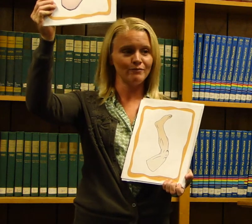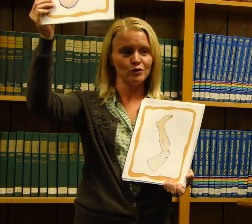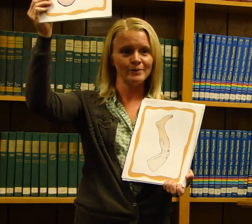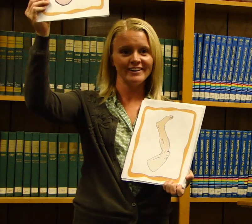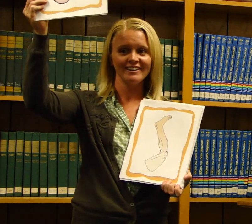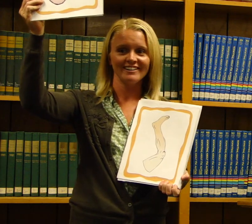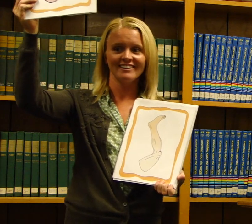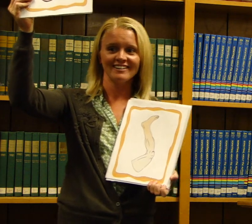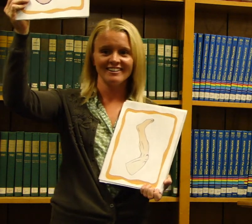for me?